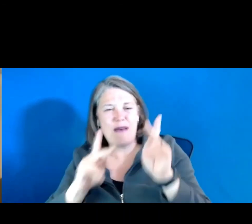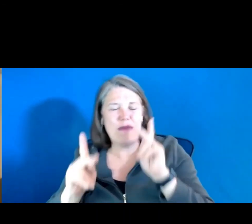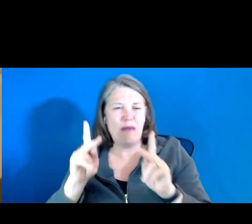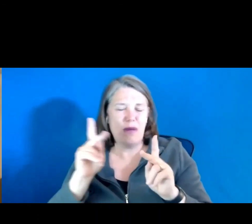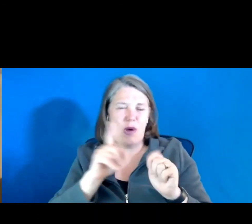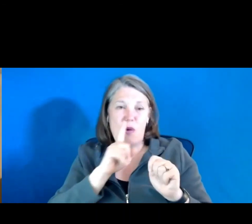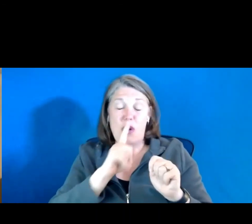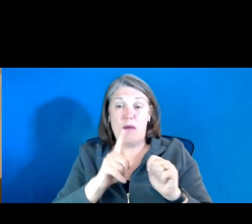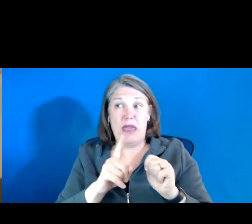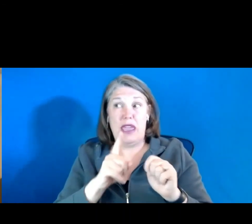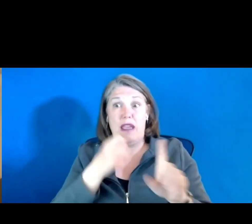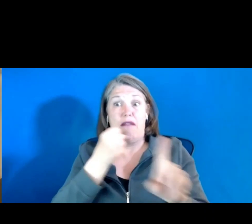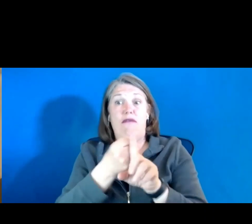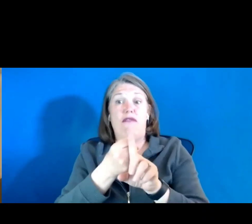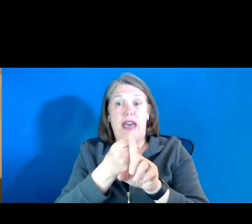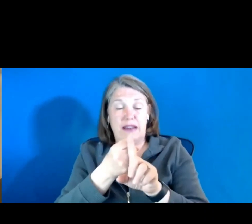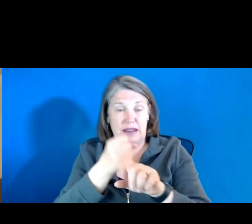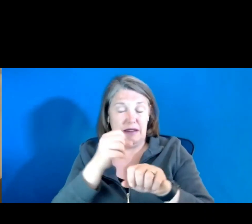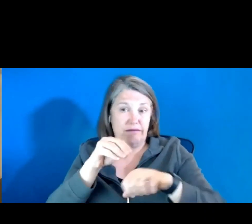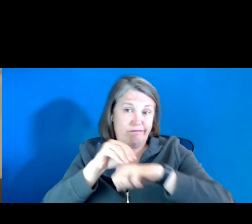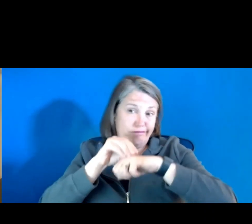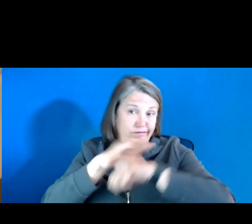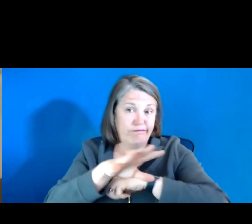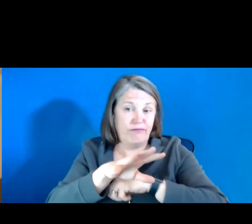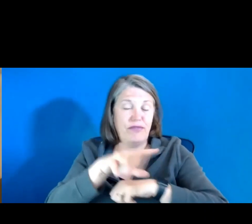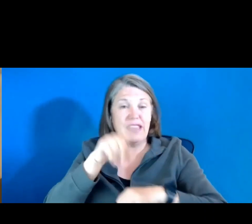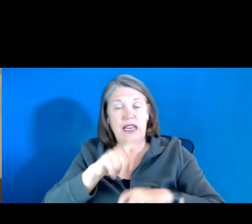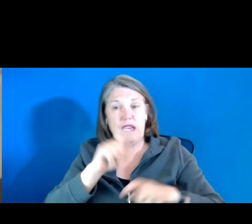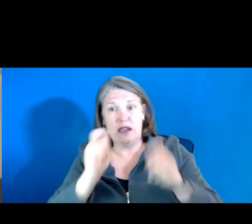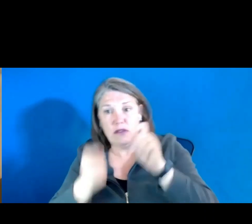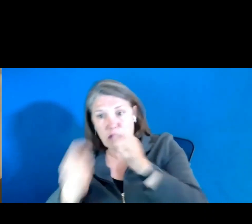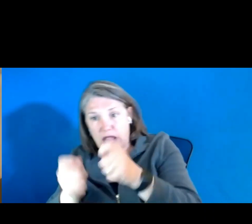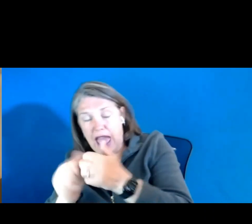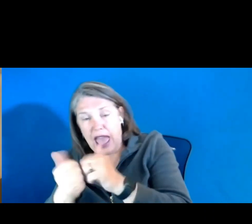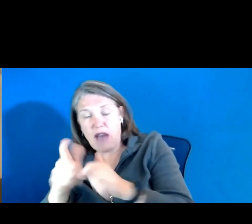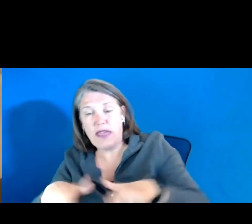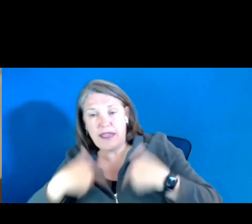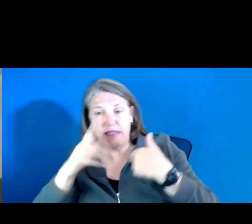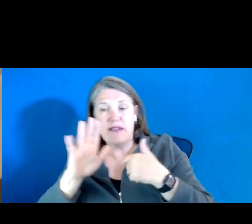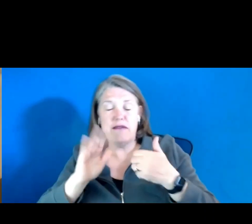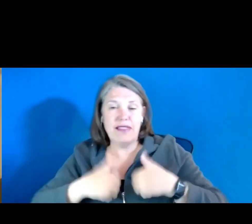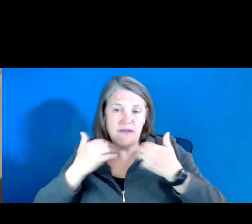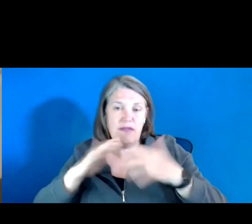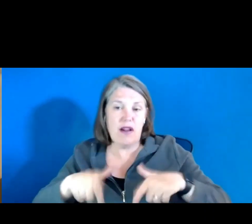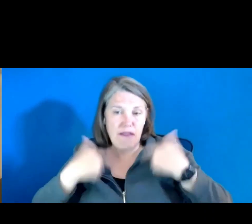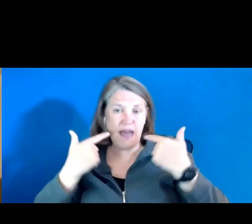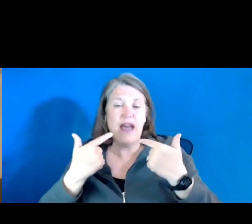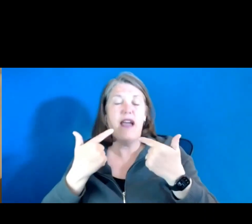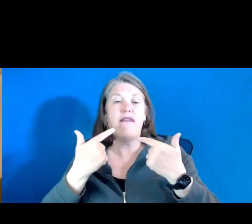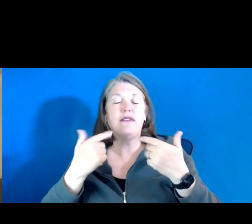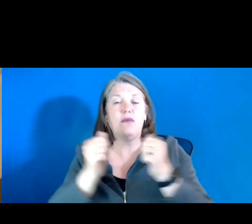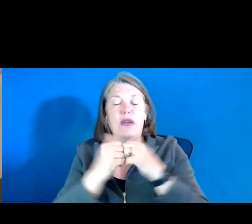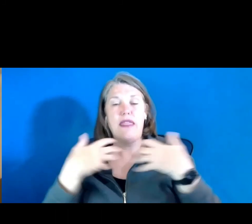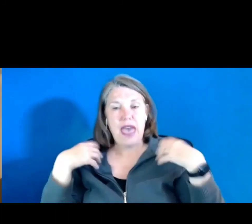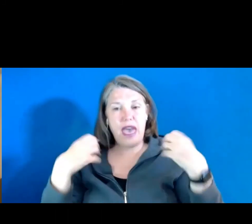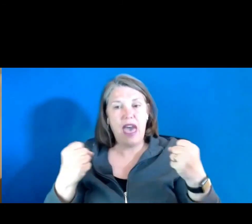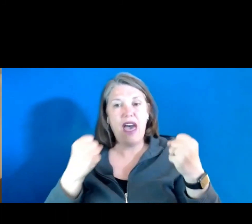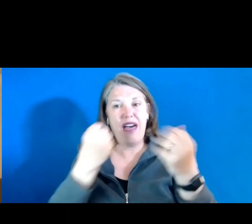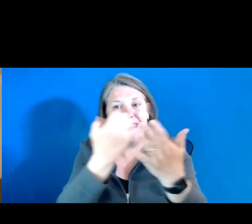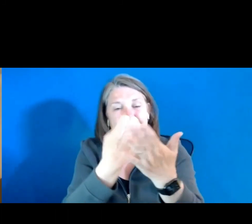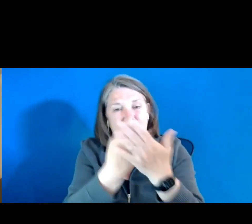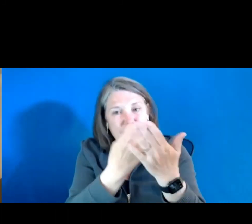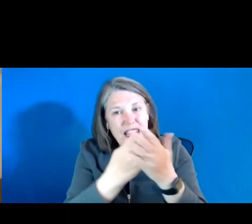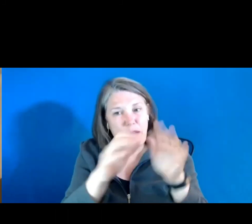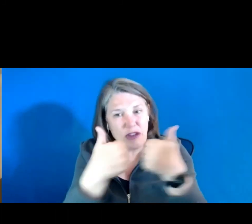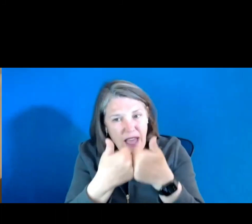affected, um, and needing to change how they live their lives, having health and economic challenges.